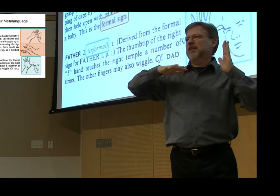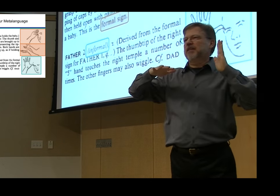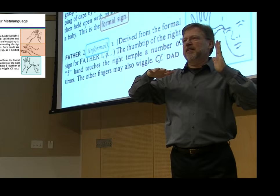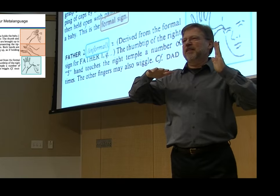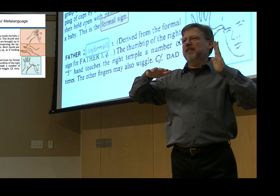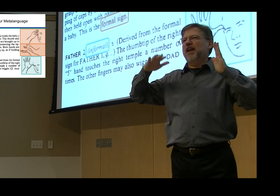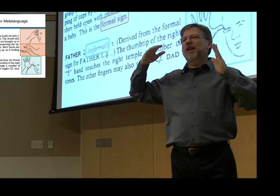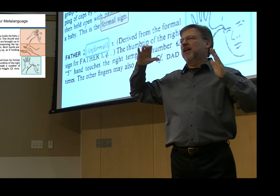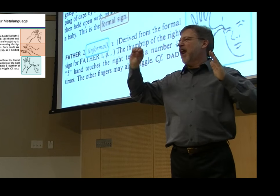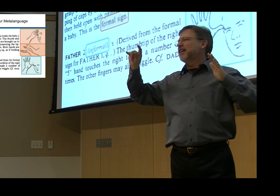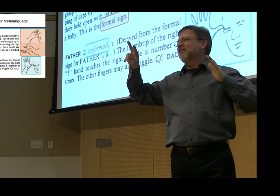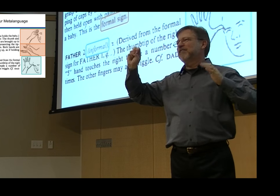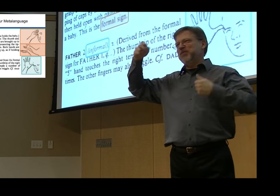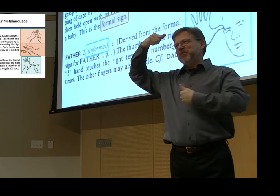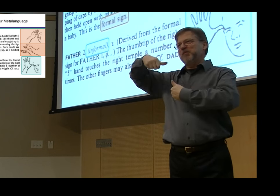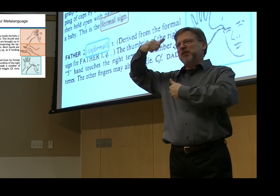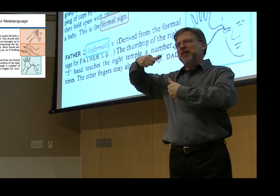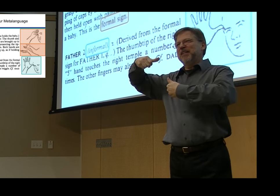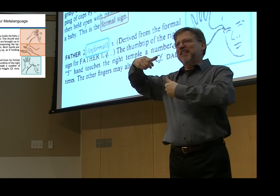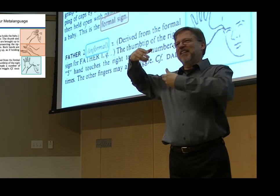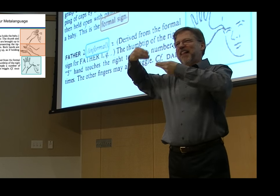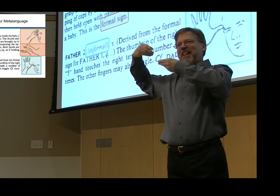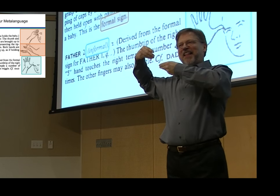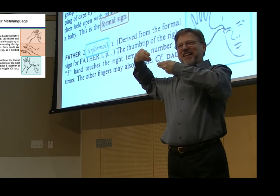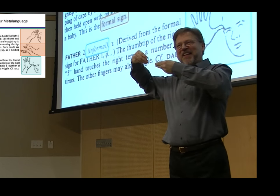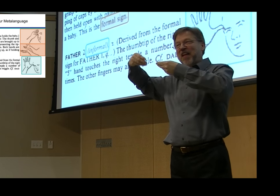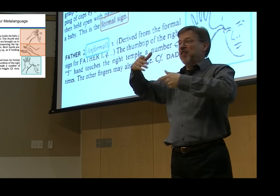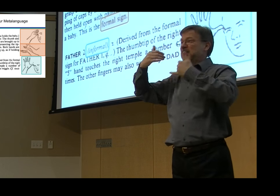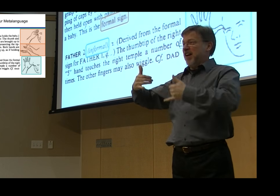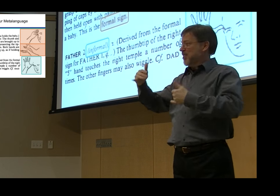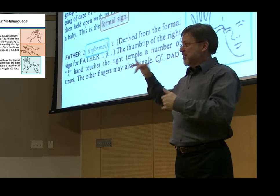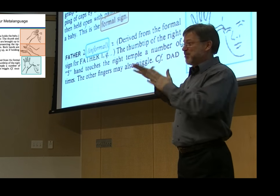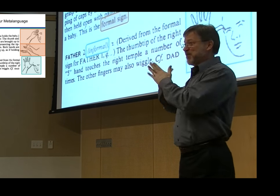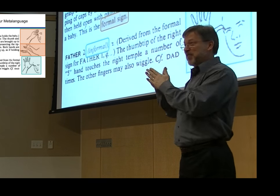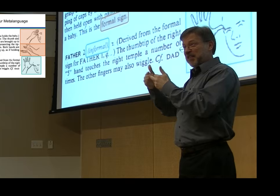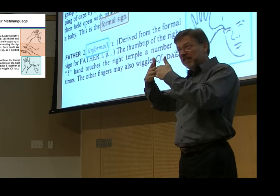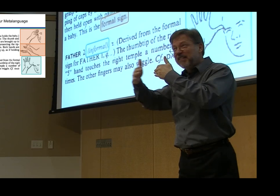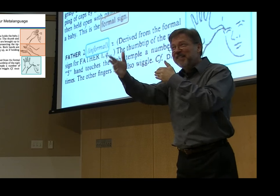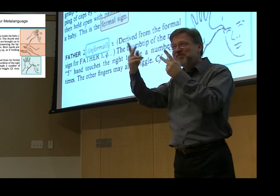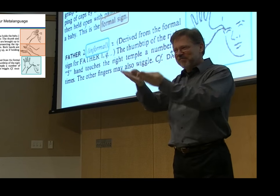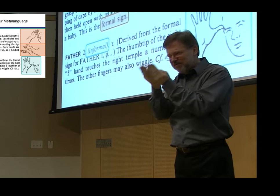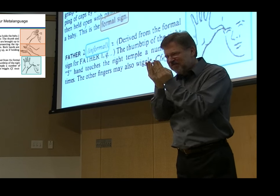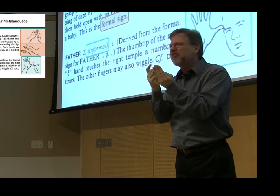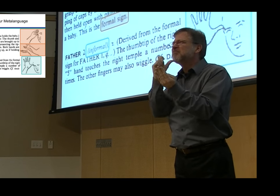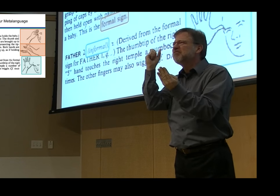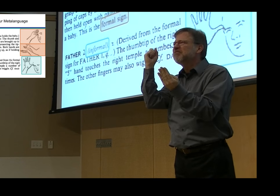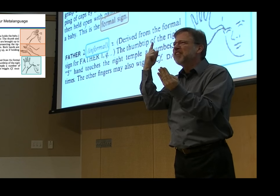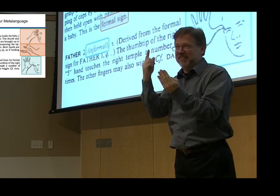So that they share with one another a collective memory based on those